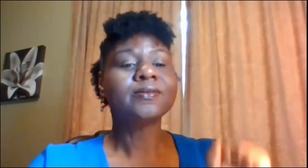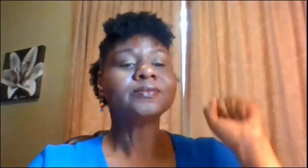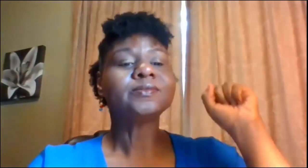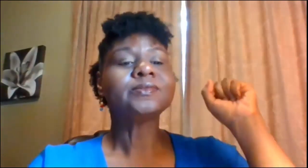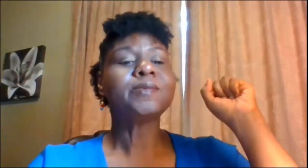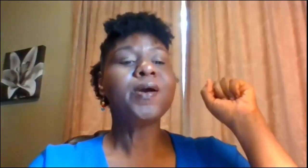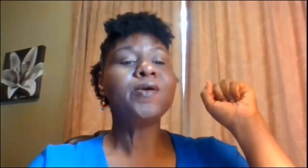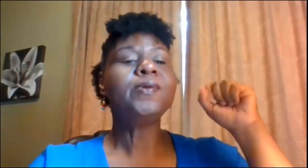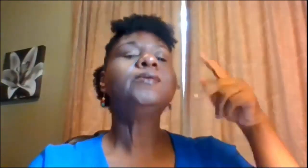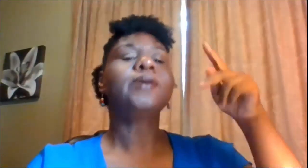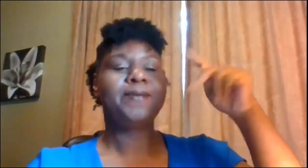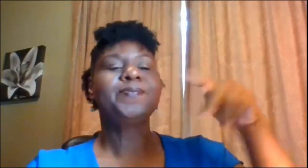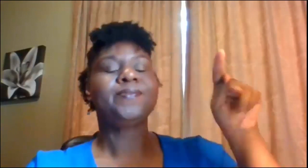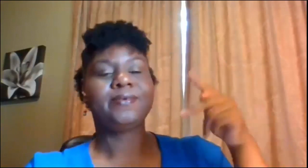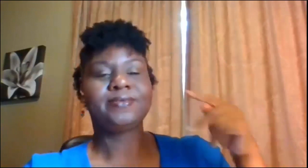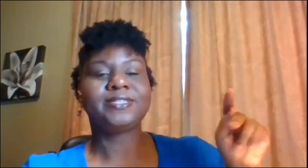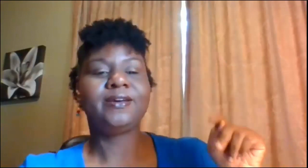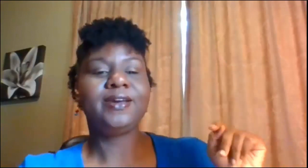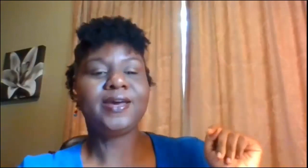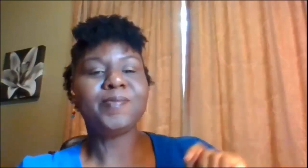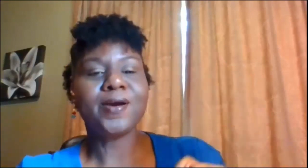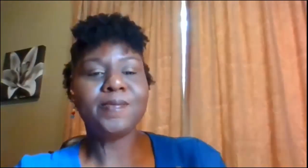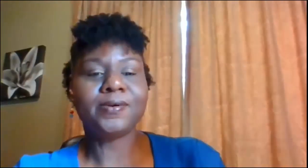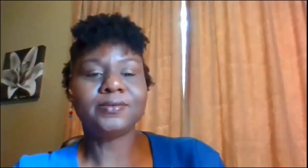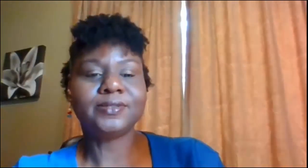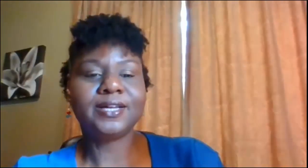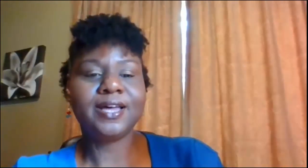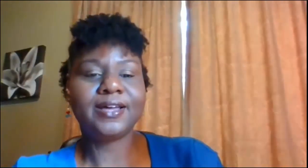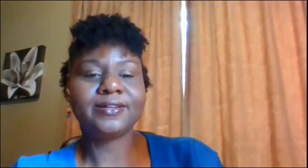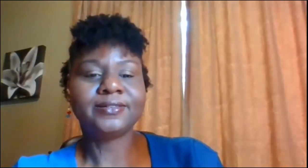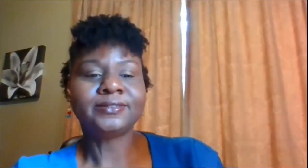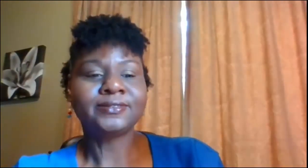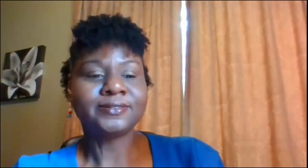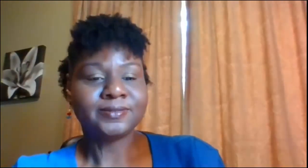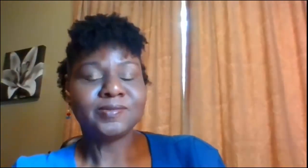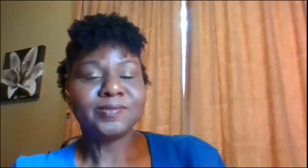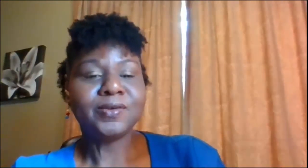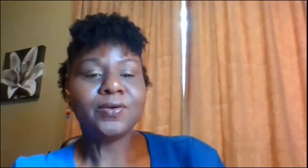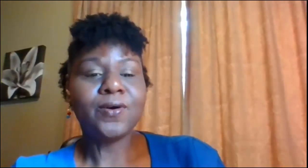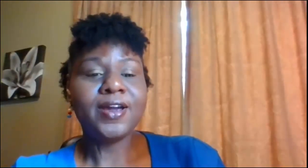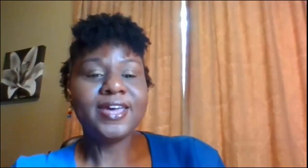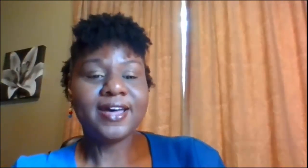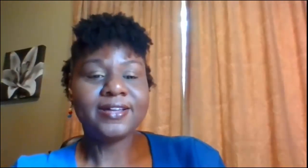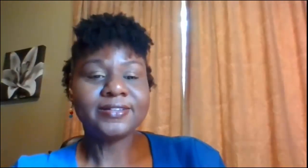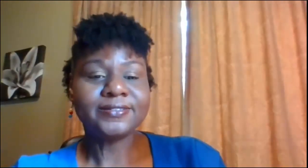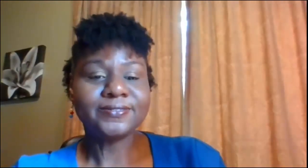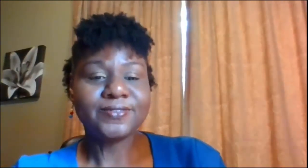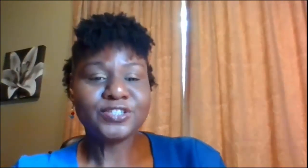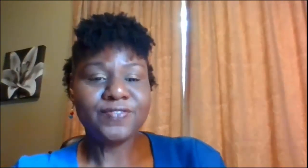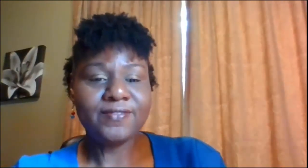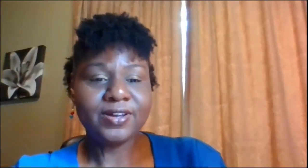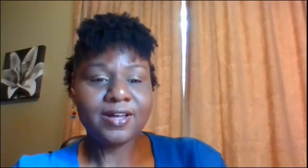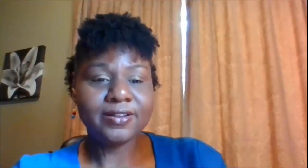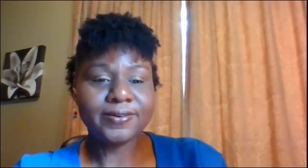purple purple see your hand purple good Gloria what's your favorite color